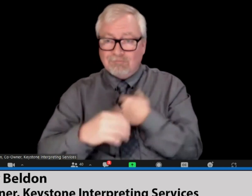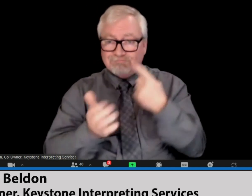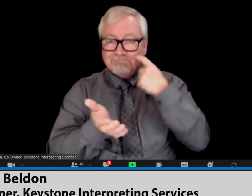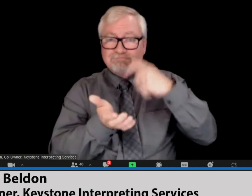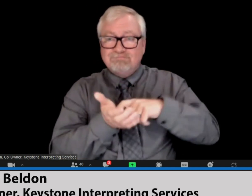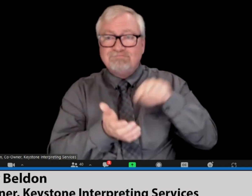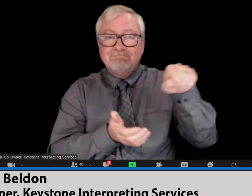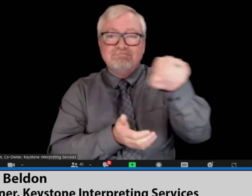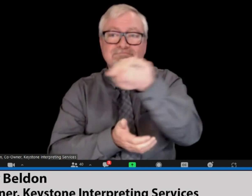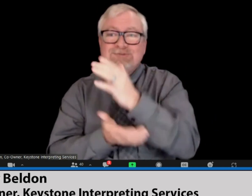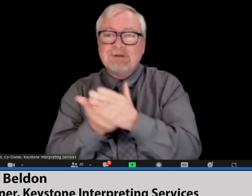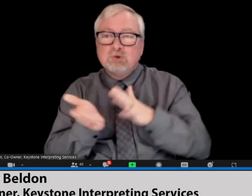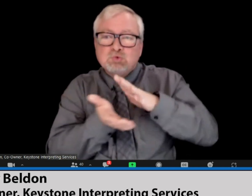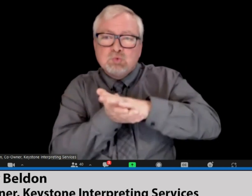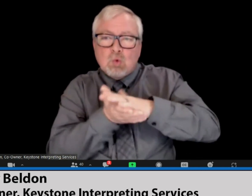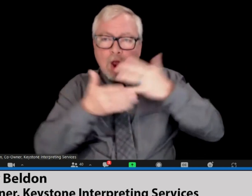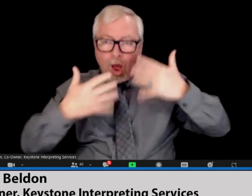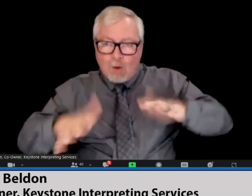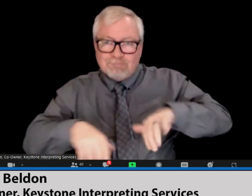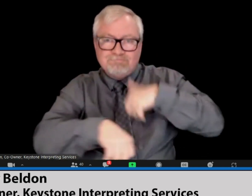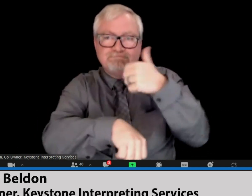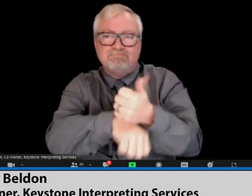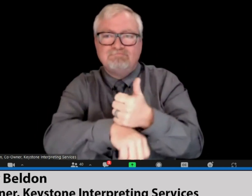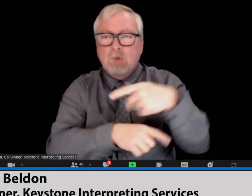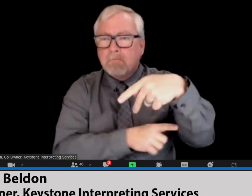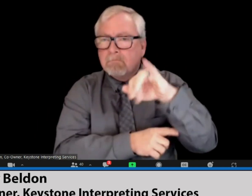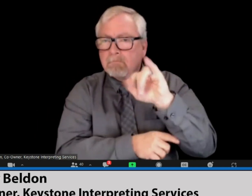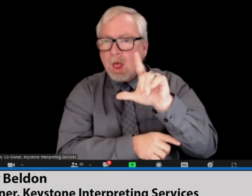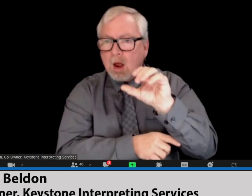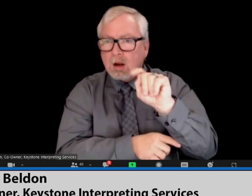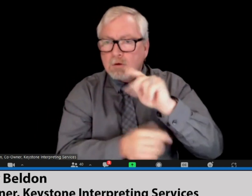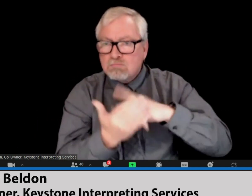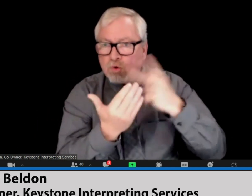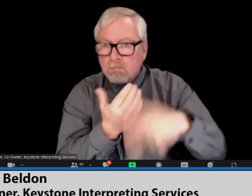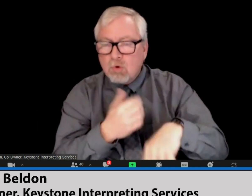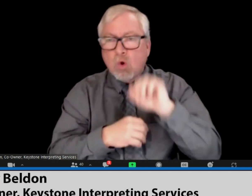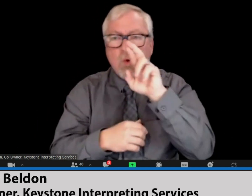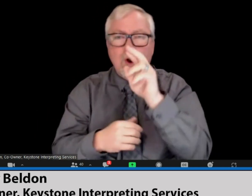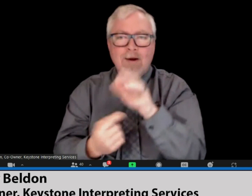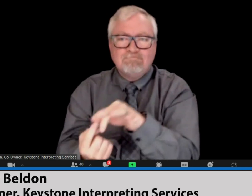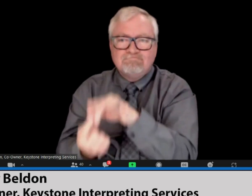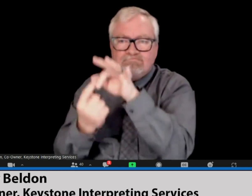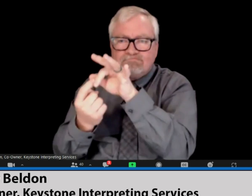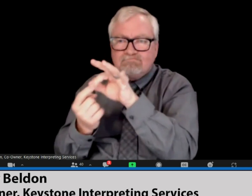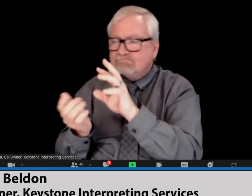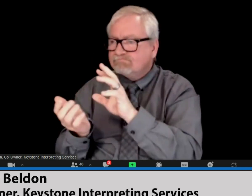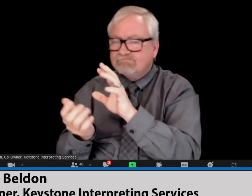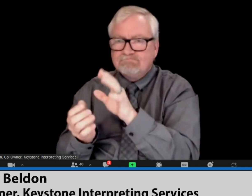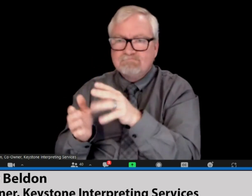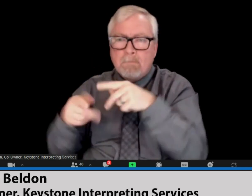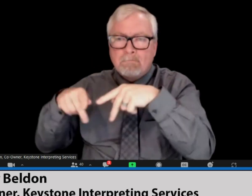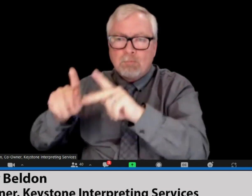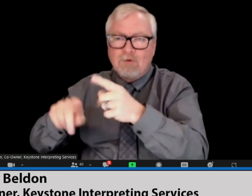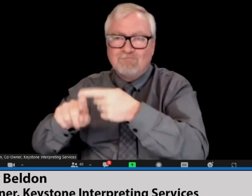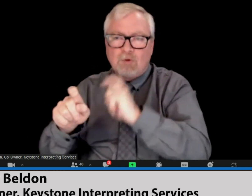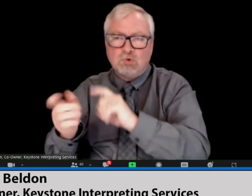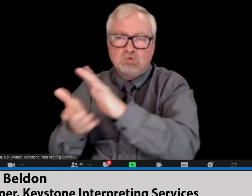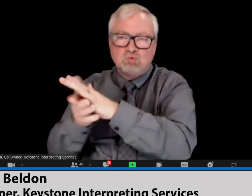Also, I do want to recognize some of the schools have established a pilot program or a